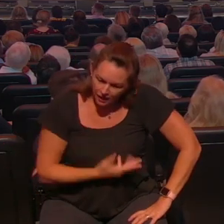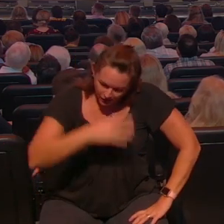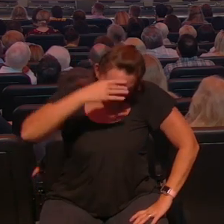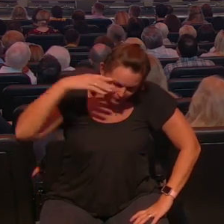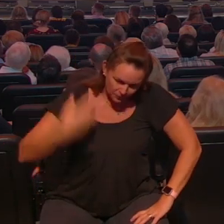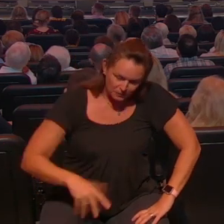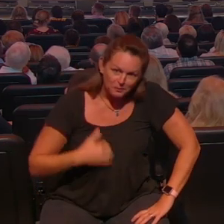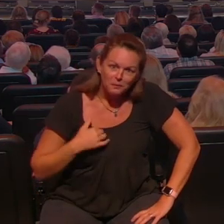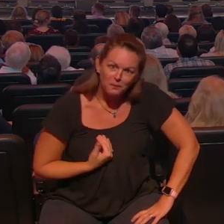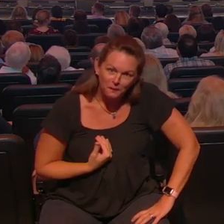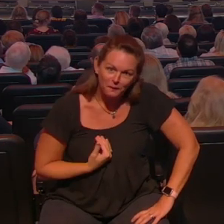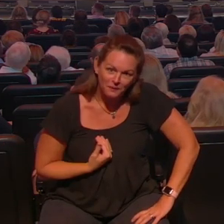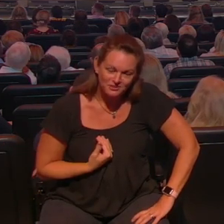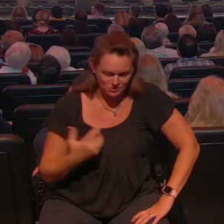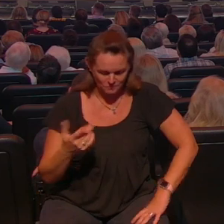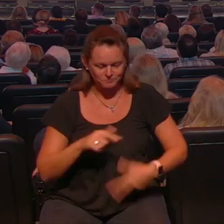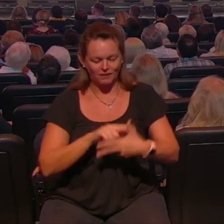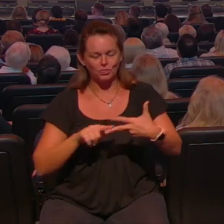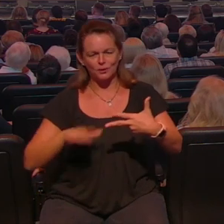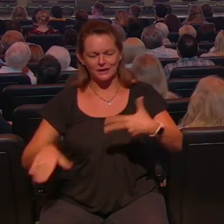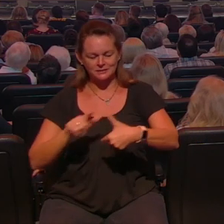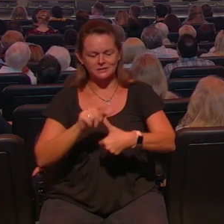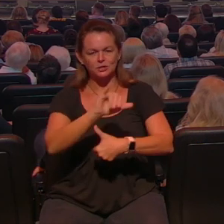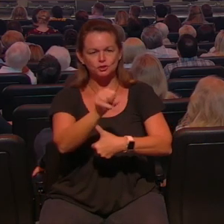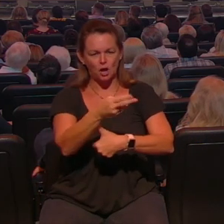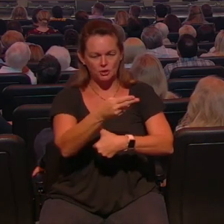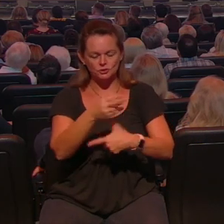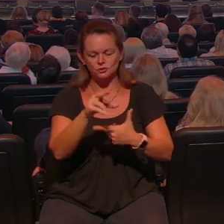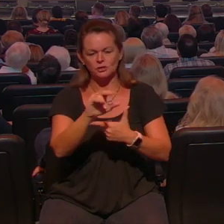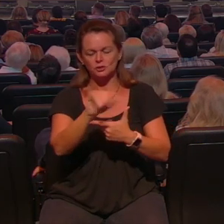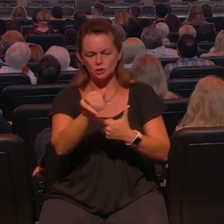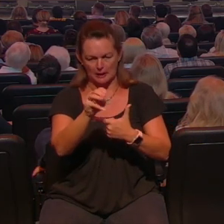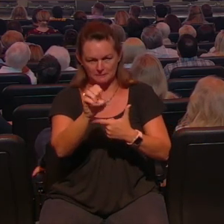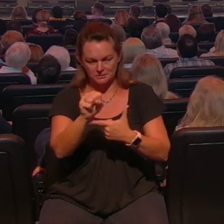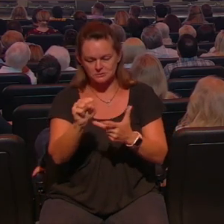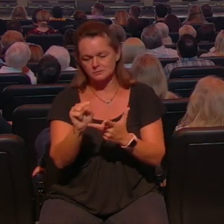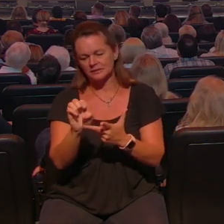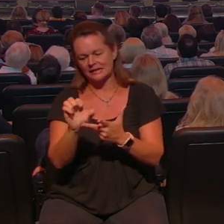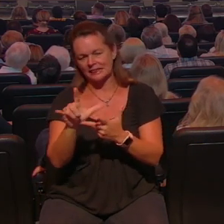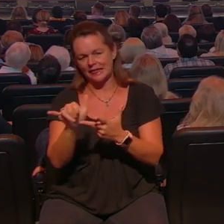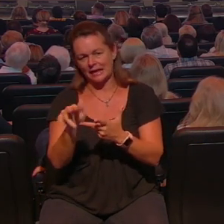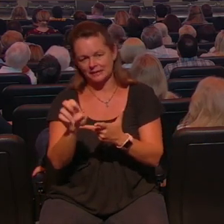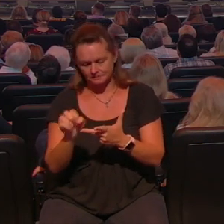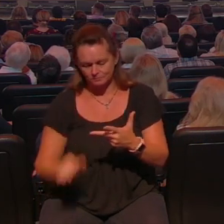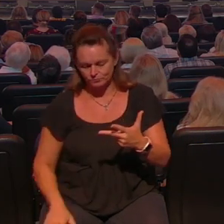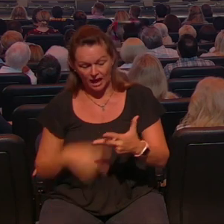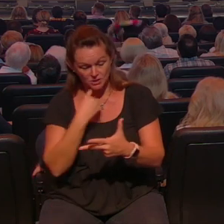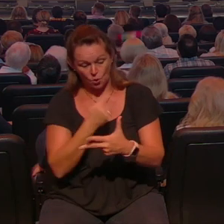kids so we have Josh our oldest son then James and then Elaine so I told all three of them uh I will match